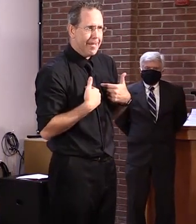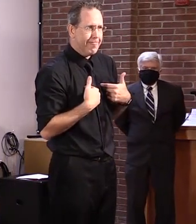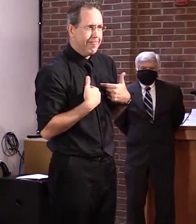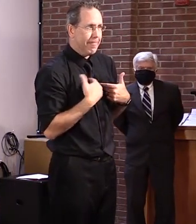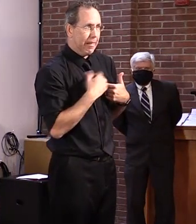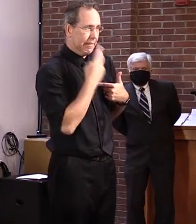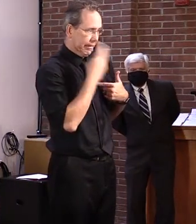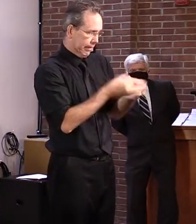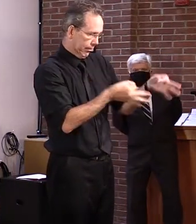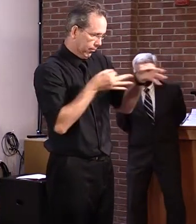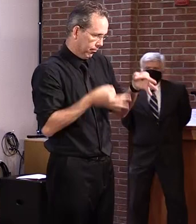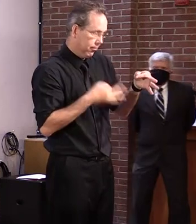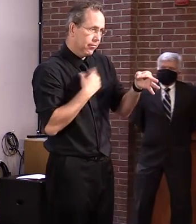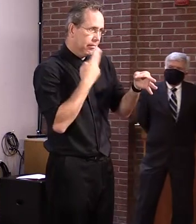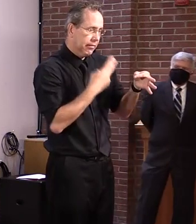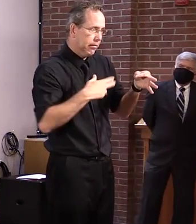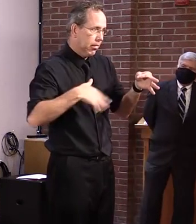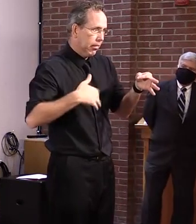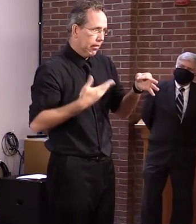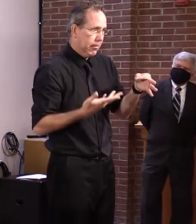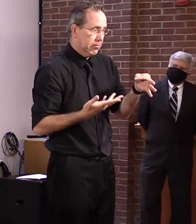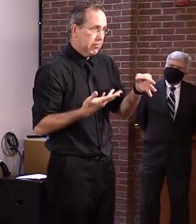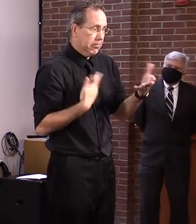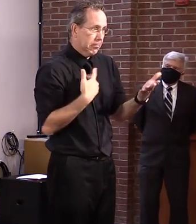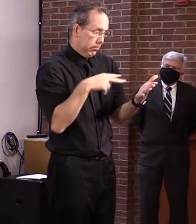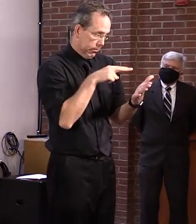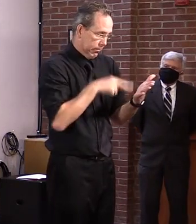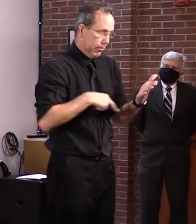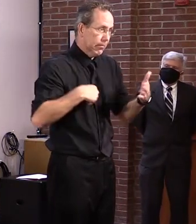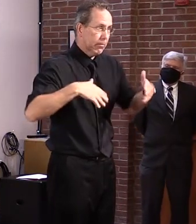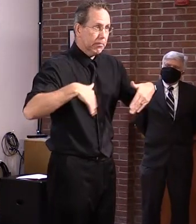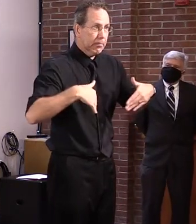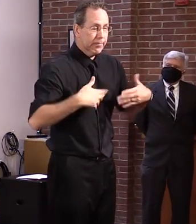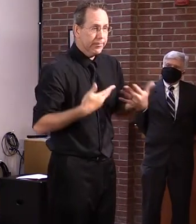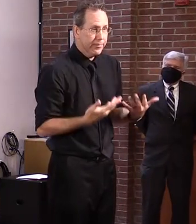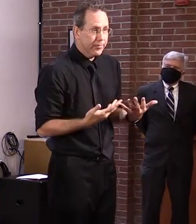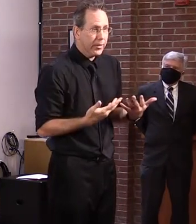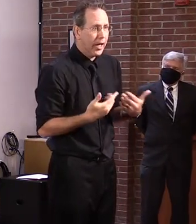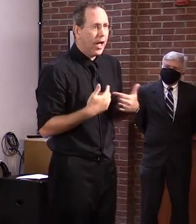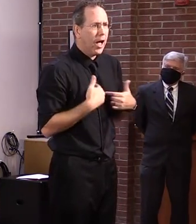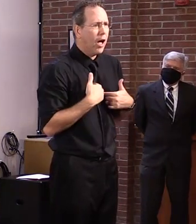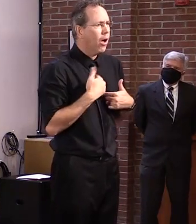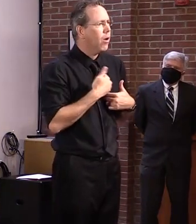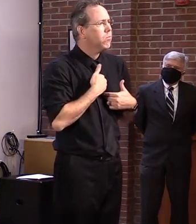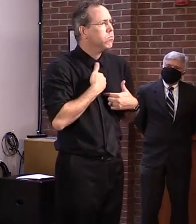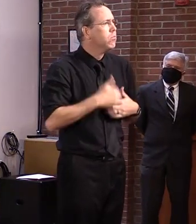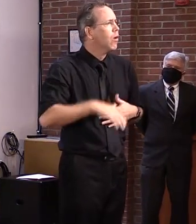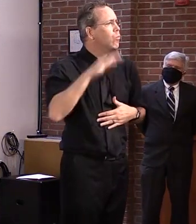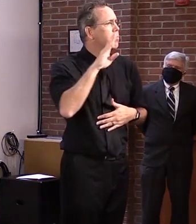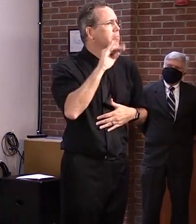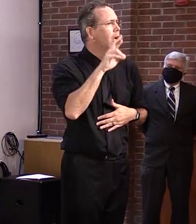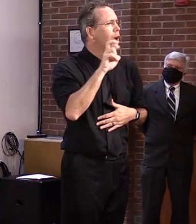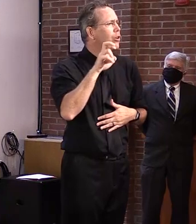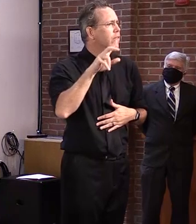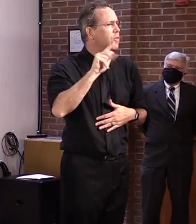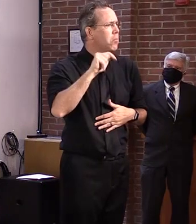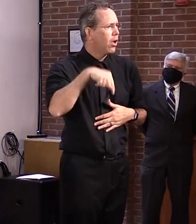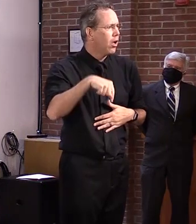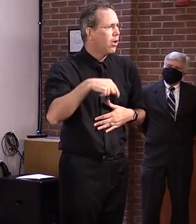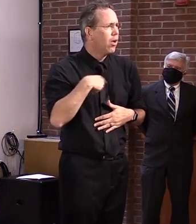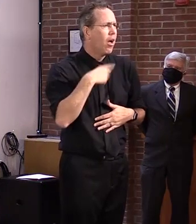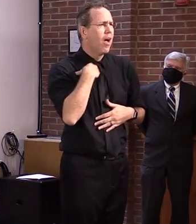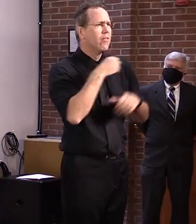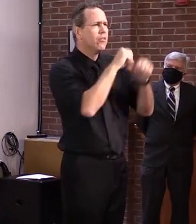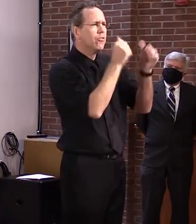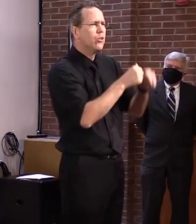in time. Um, but, um, you know, I came from, uh, I grew up in Barrie and we have a lot of beautiful monuments, uh,